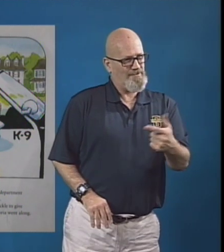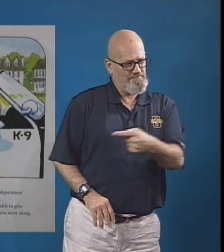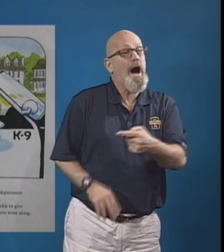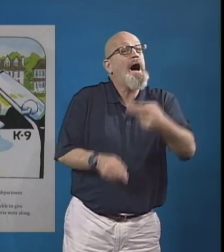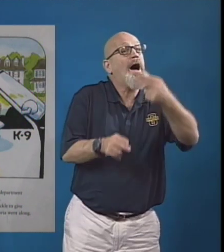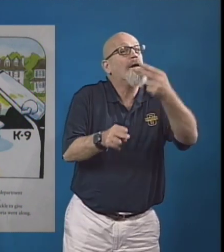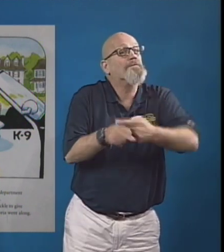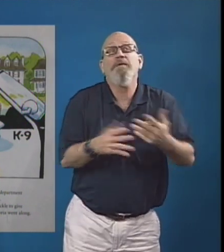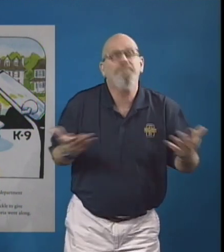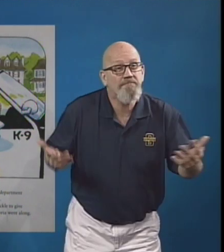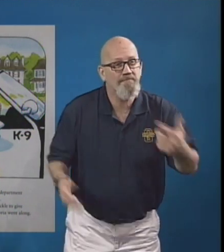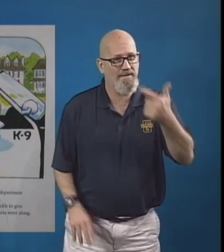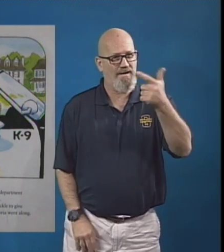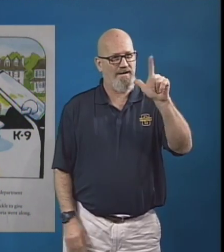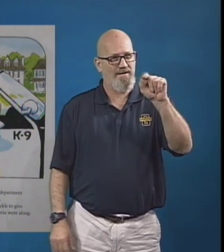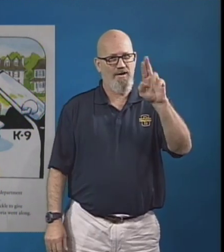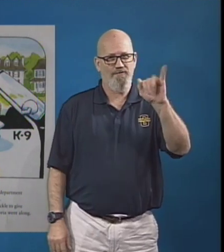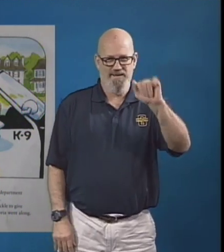named Gloria.